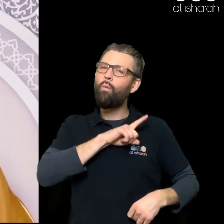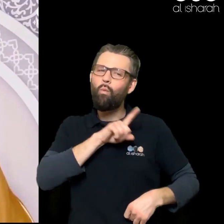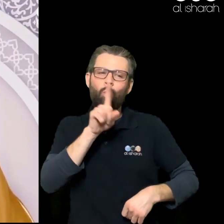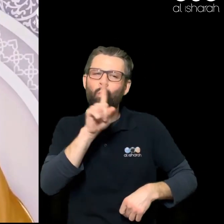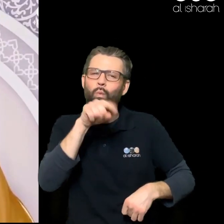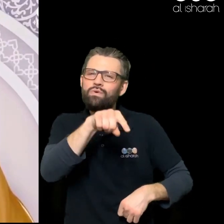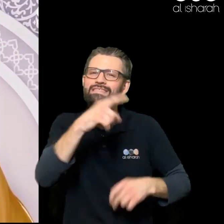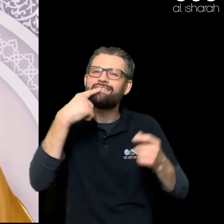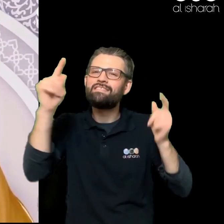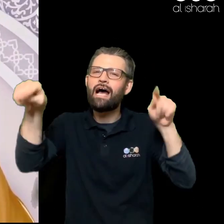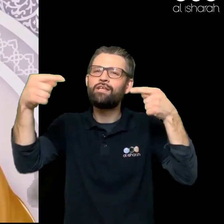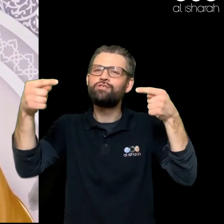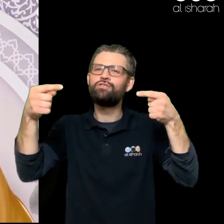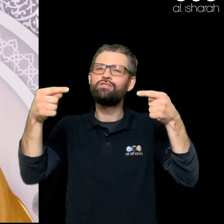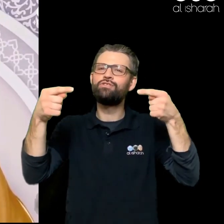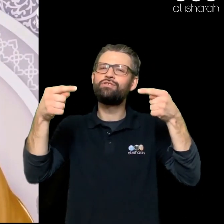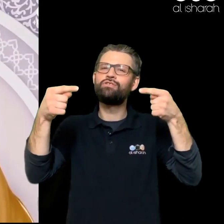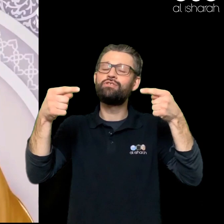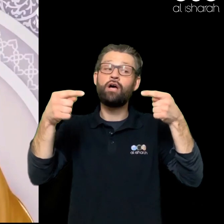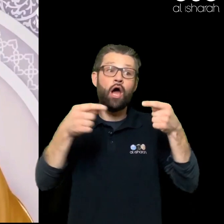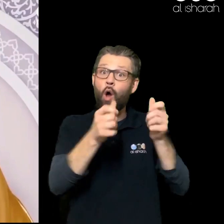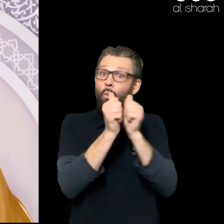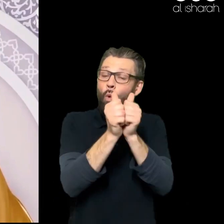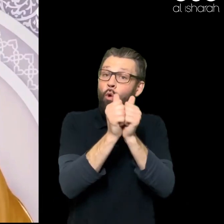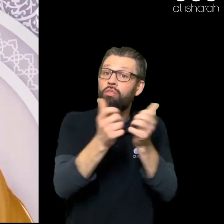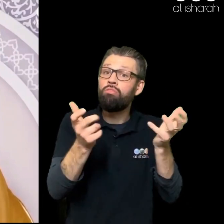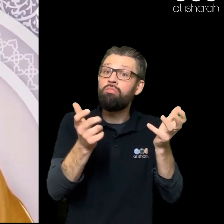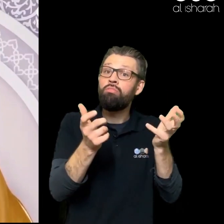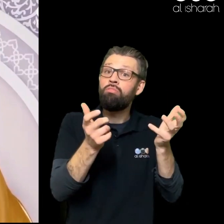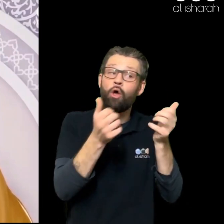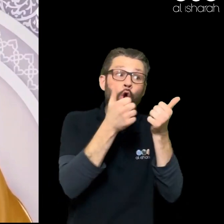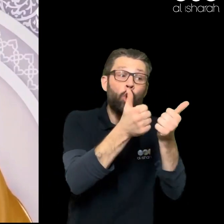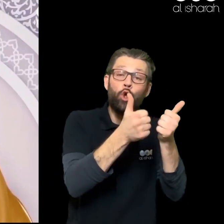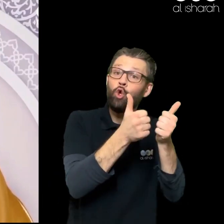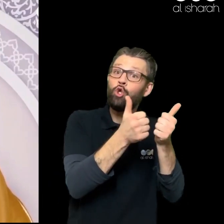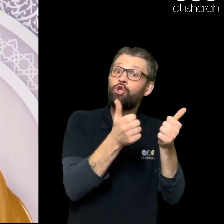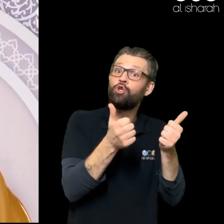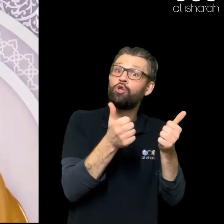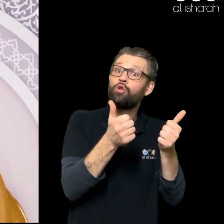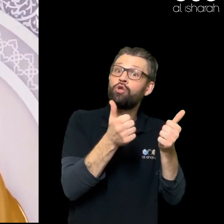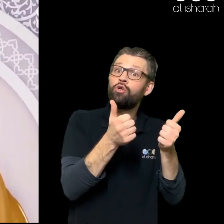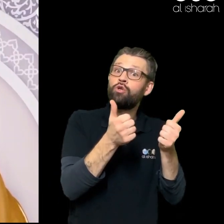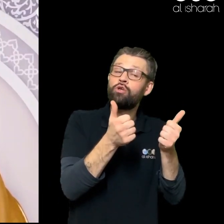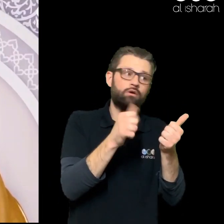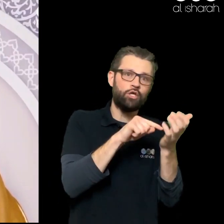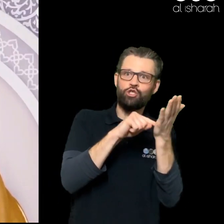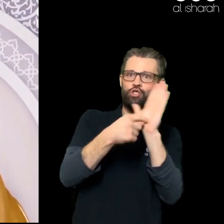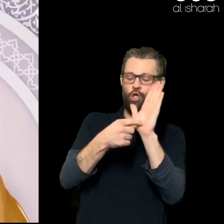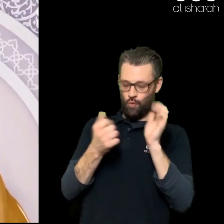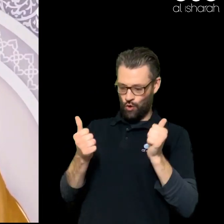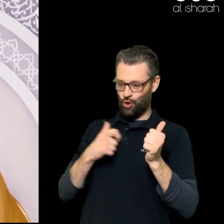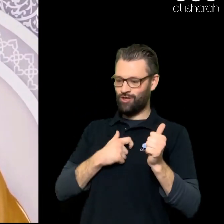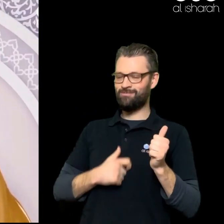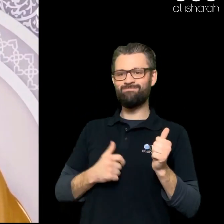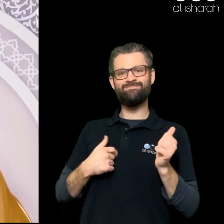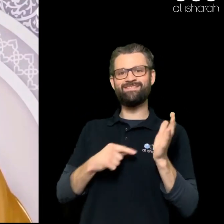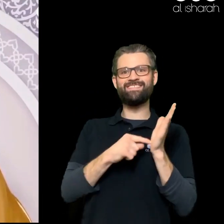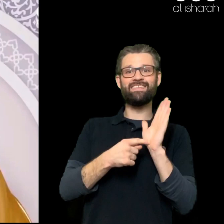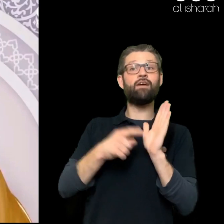morals Values Is it something That would depict The real me It's not just For a laugh Some people say You know